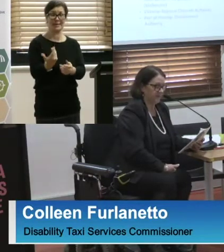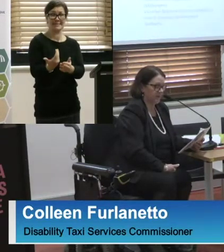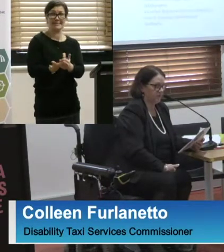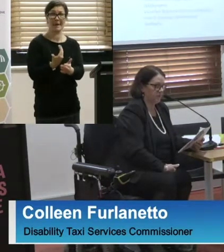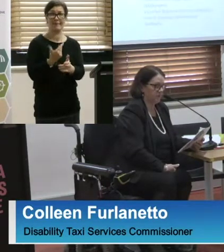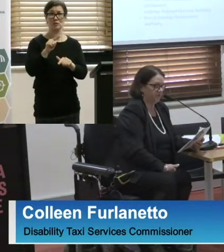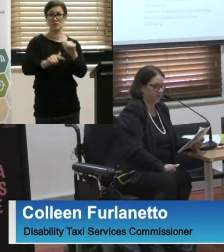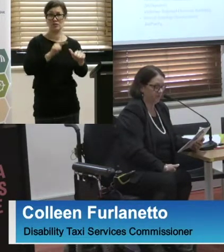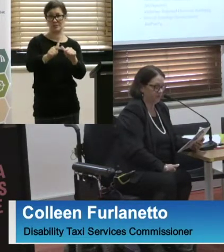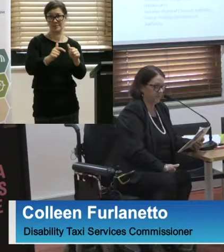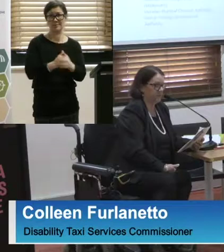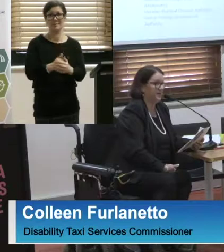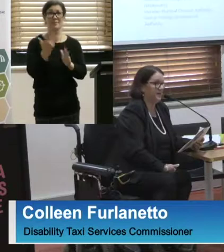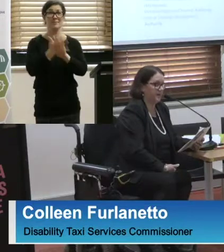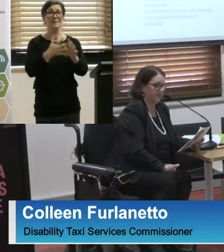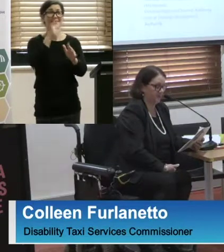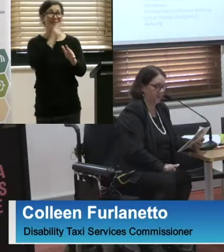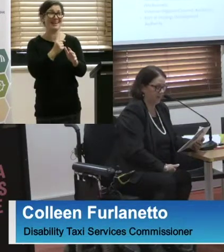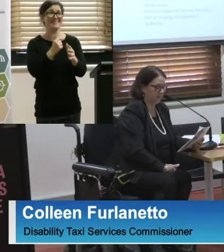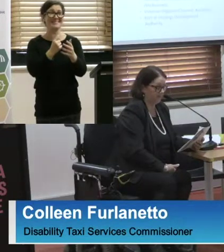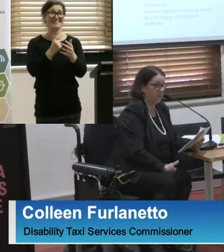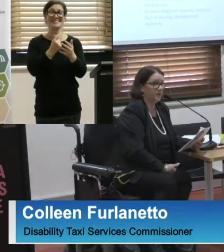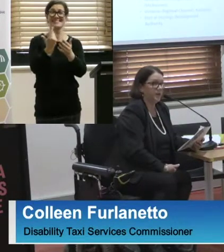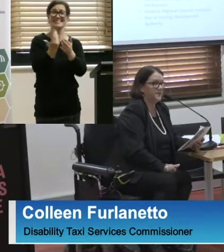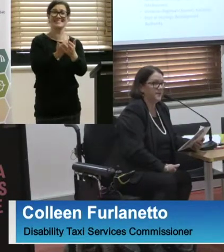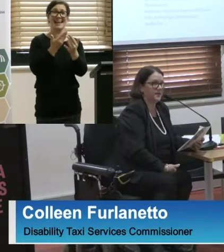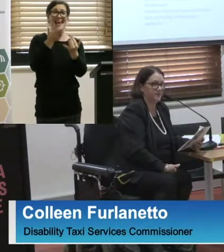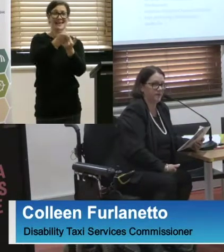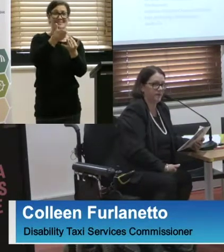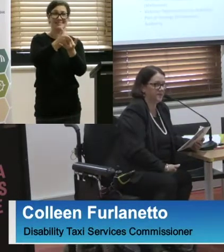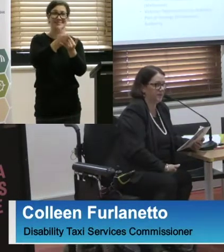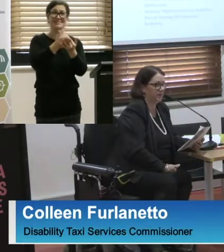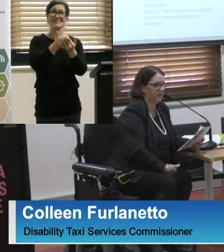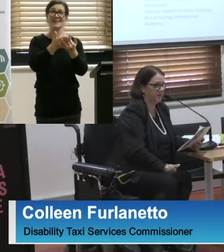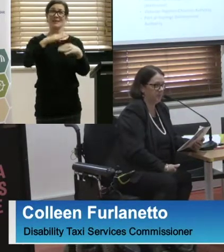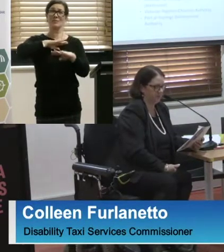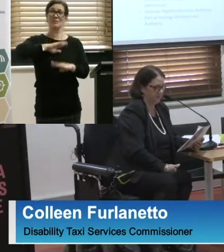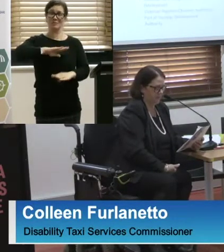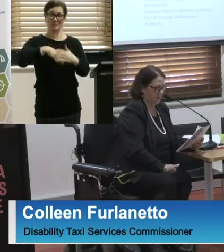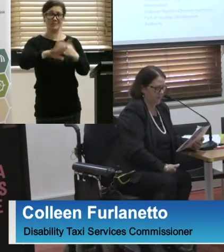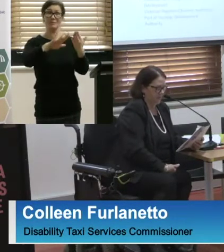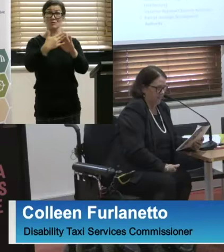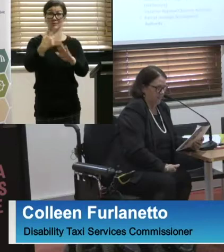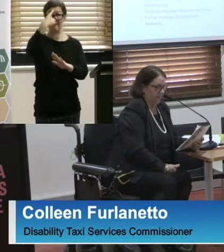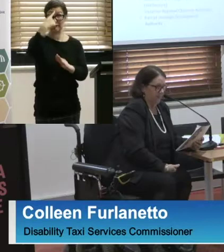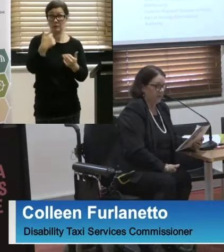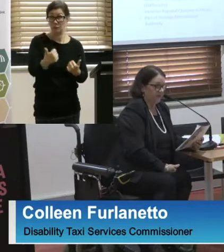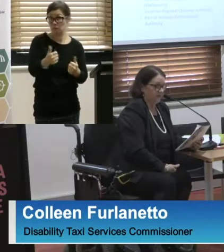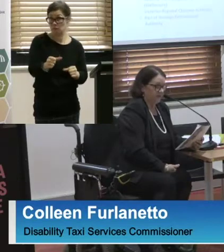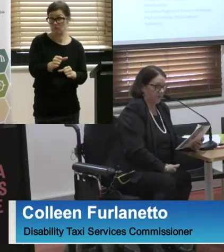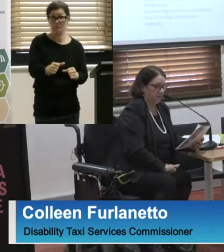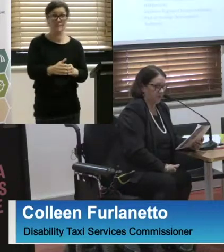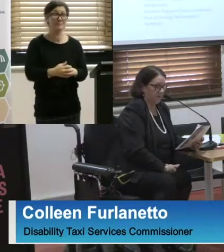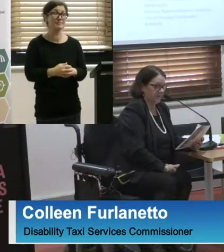places and support Victorians' prosperity and liveability. How's it sounding so far? Sounding pretty impressive. Take an